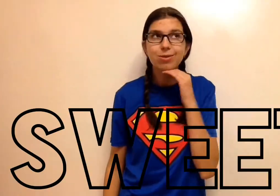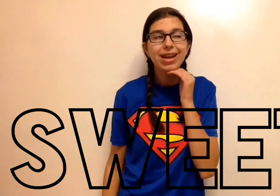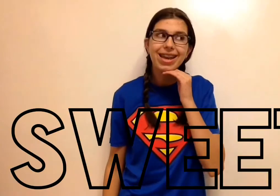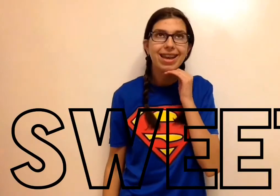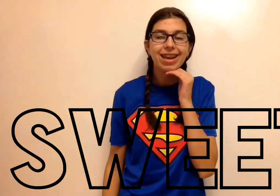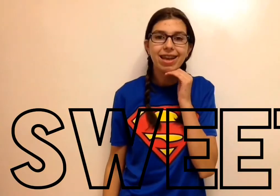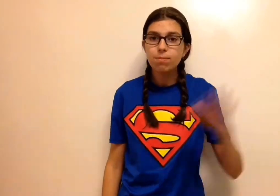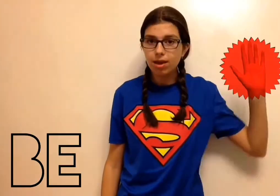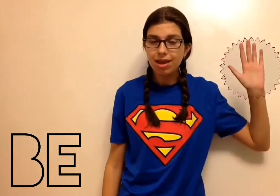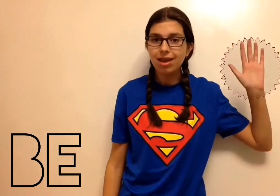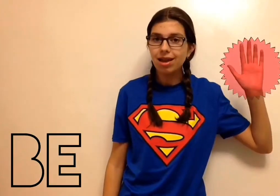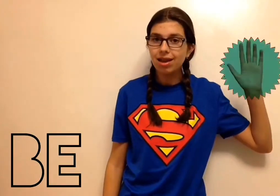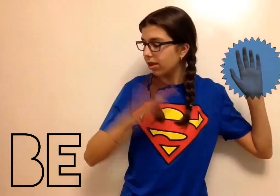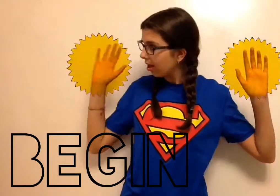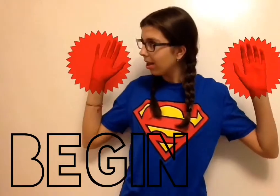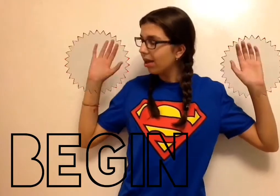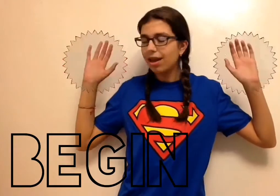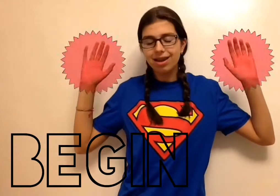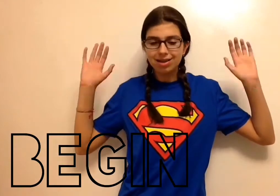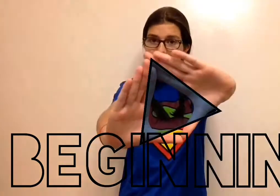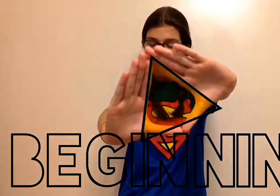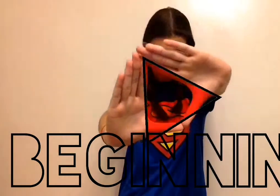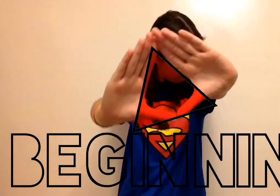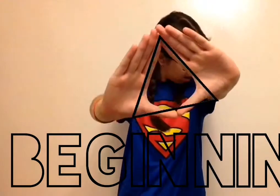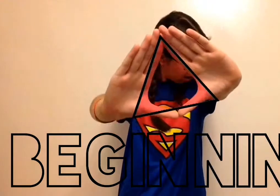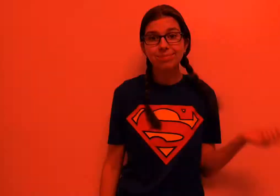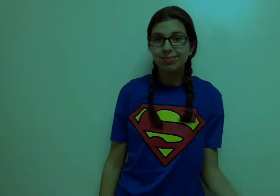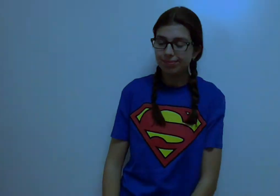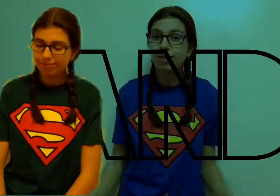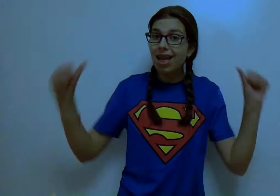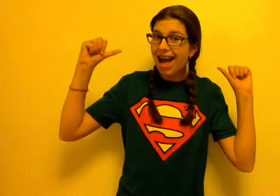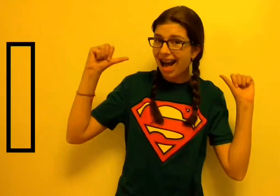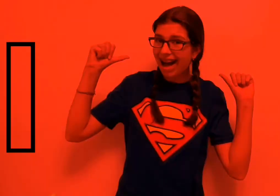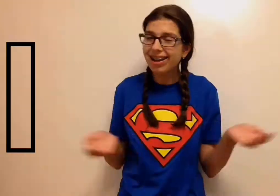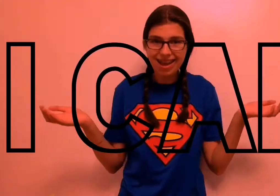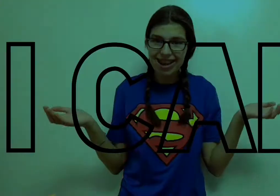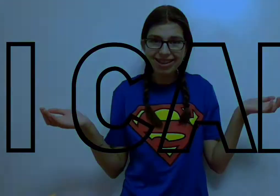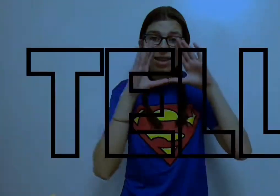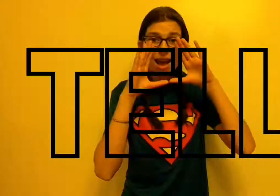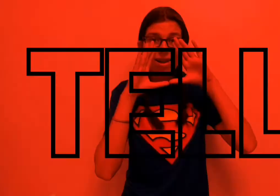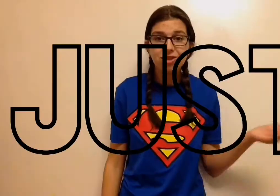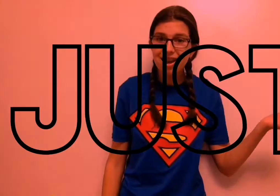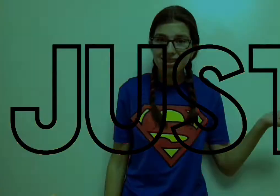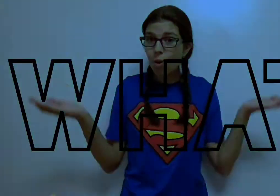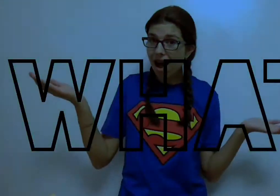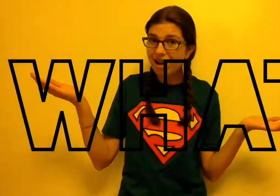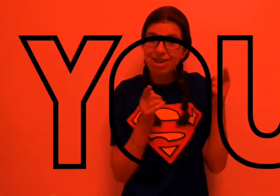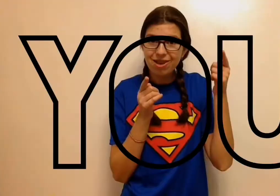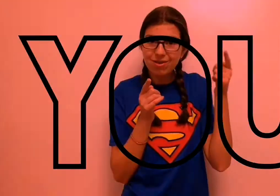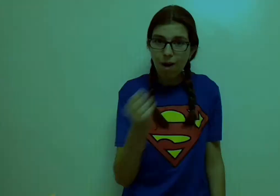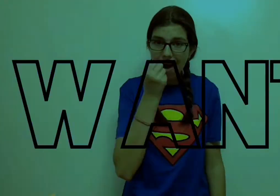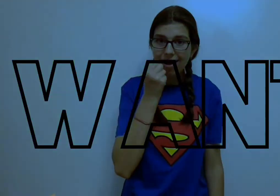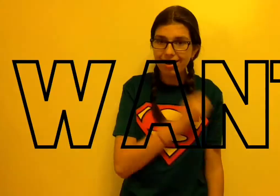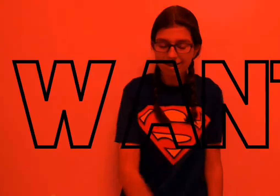sweet beginning. And I can't tell just what you want,